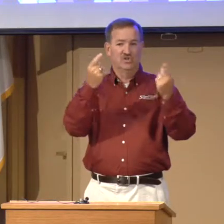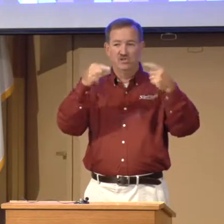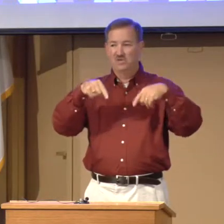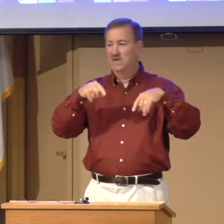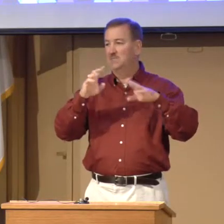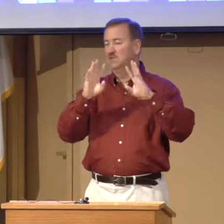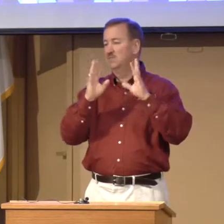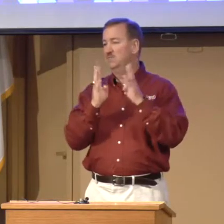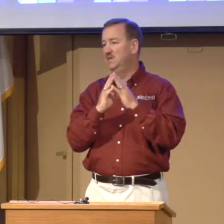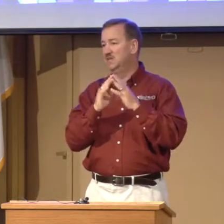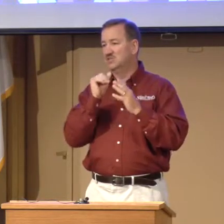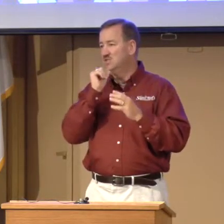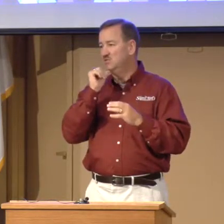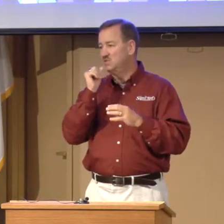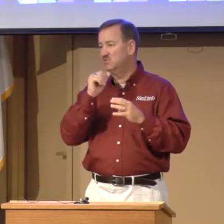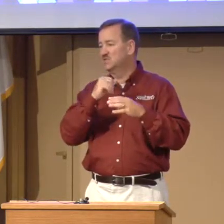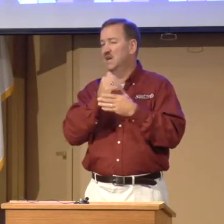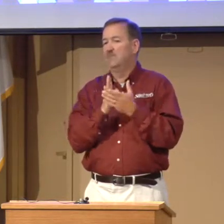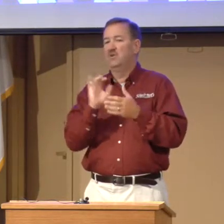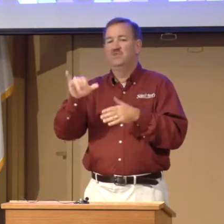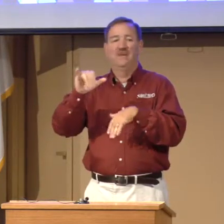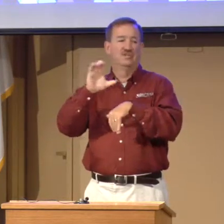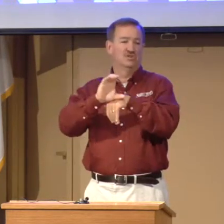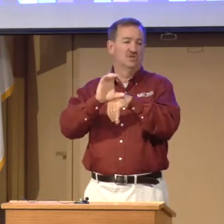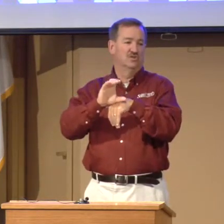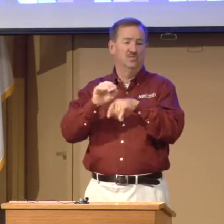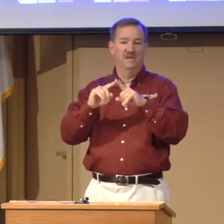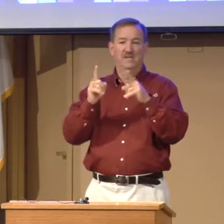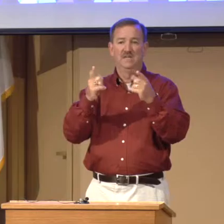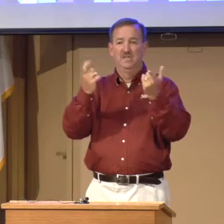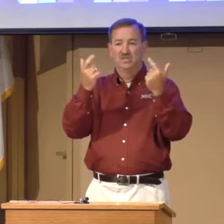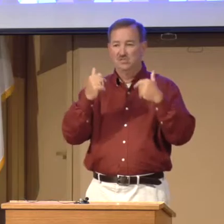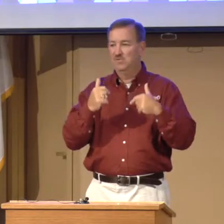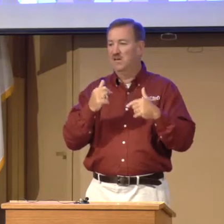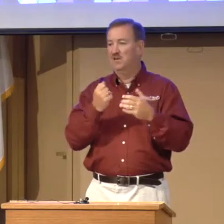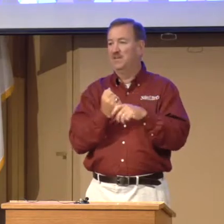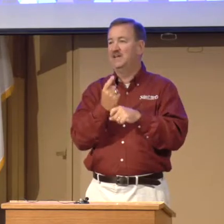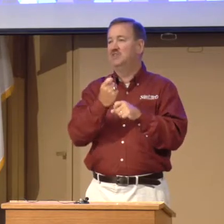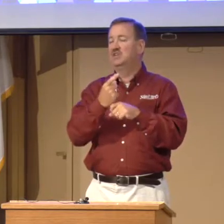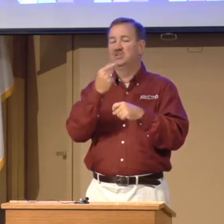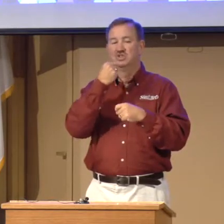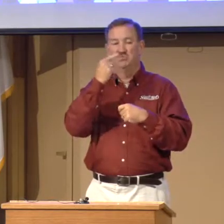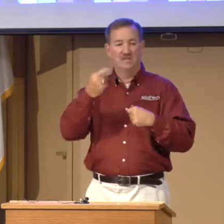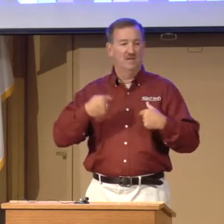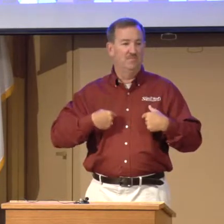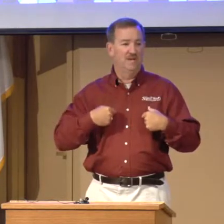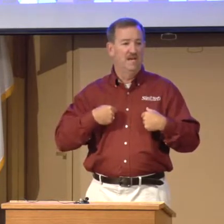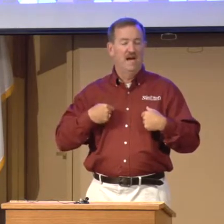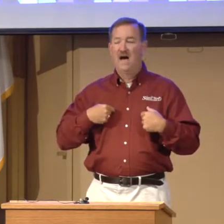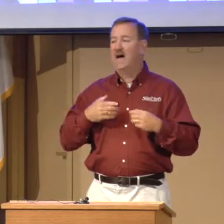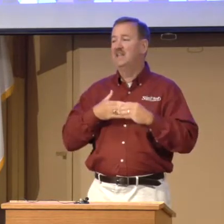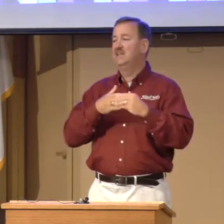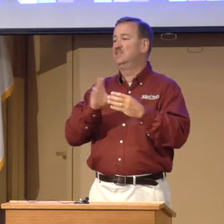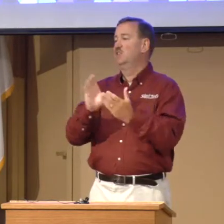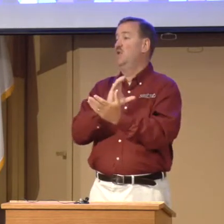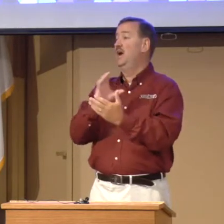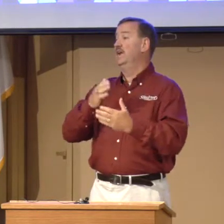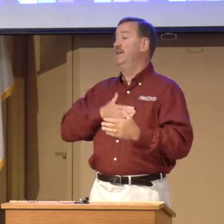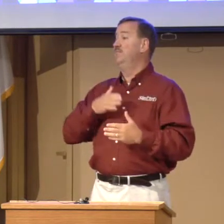she would come to the meeting. She was not a part of that church, but she would come, and every year she would tell me, I lead the choir in